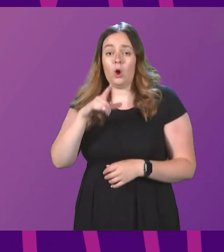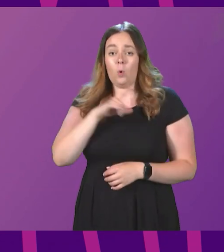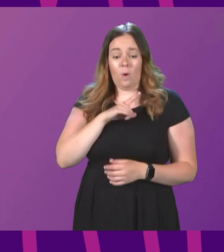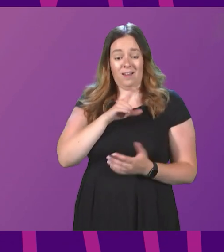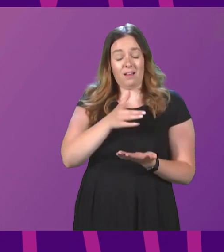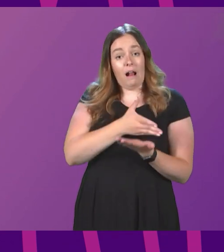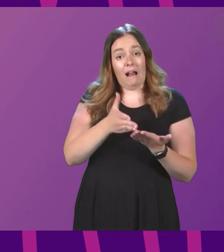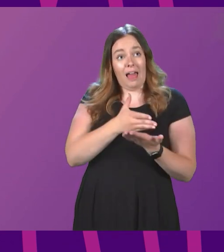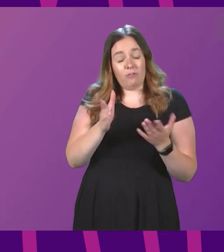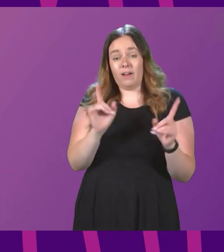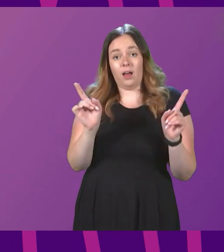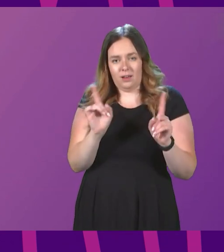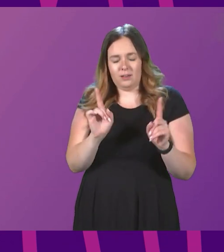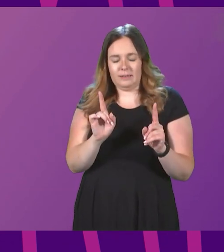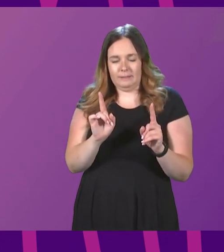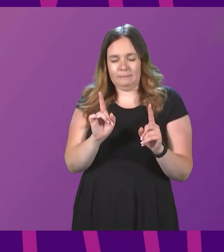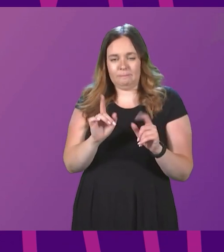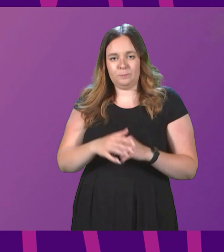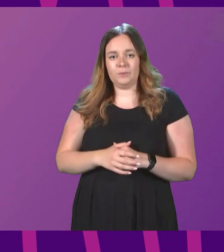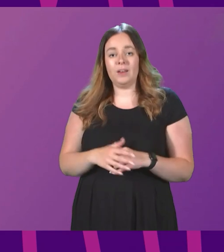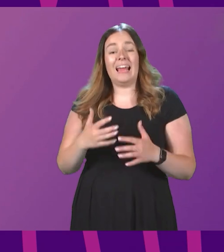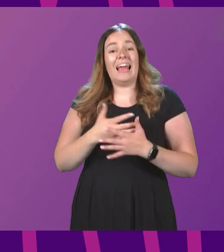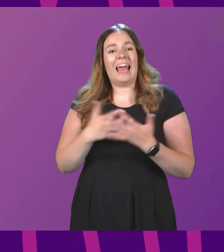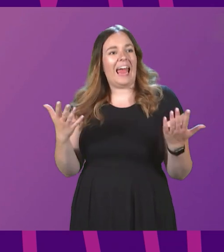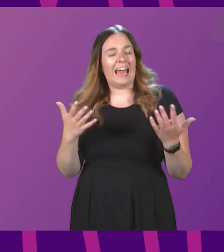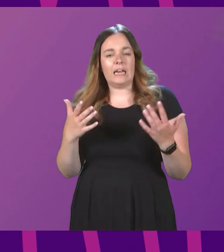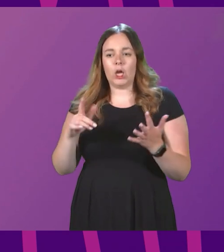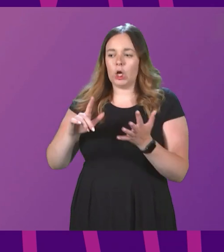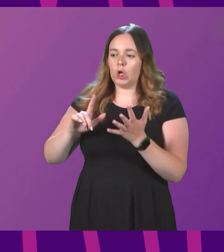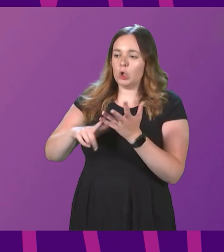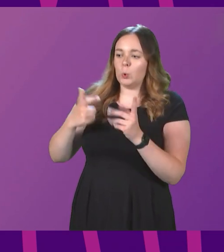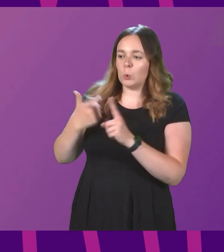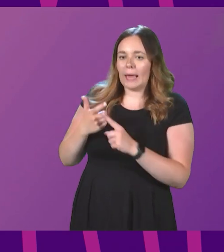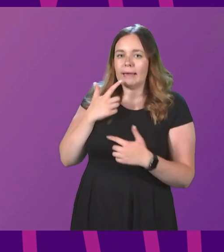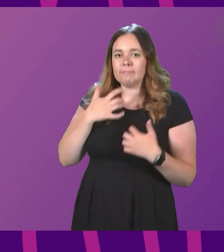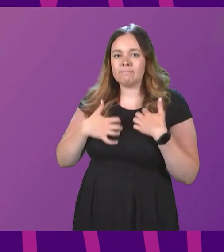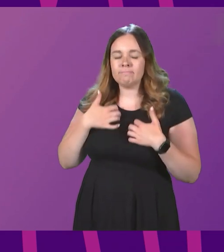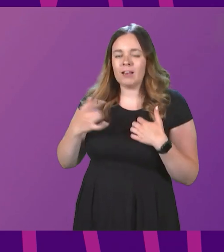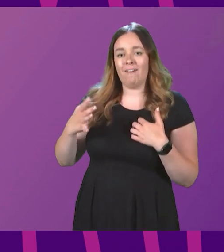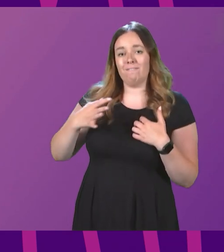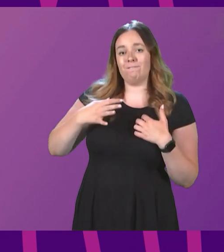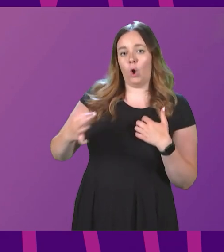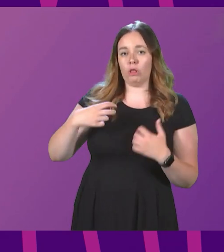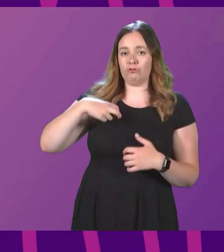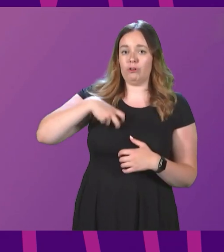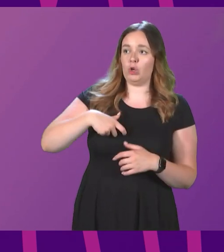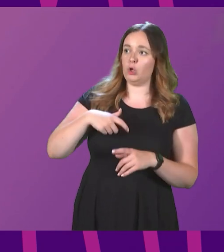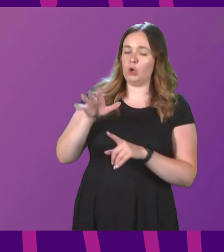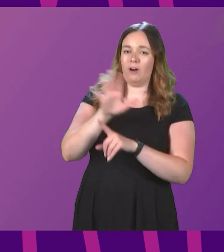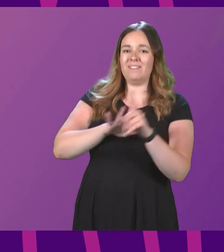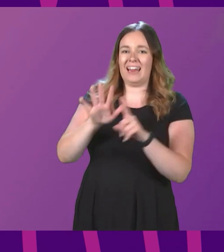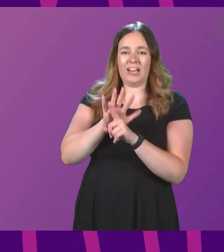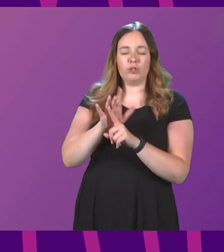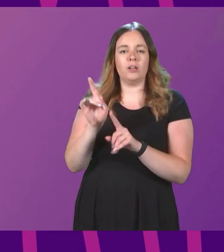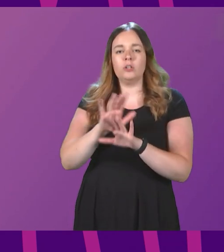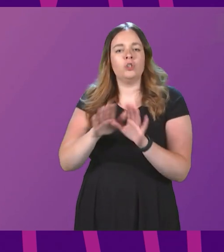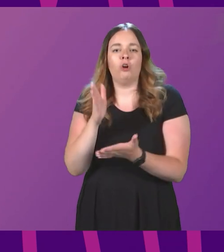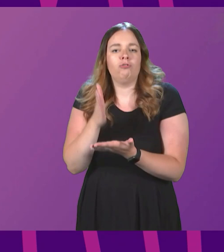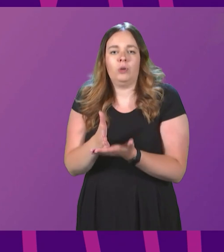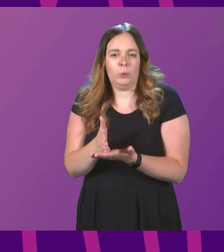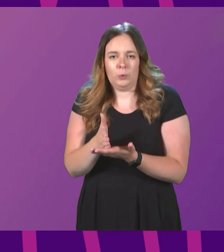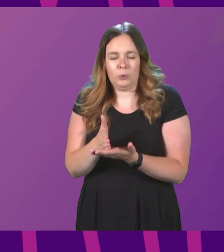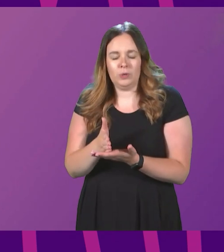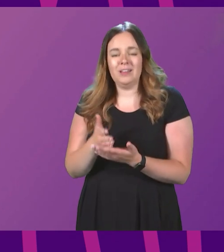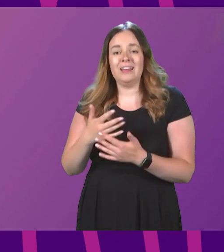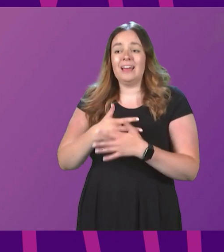will clarify, presenting officer, is this. Any notion of the UK as a voluntary union of nations is a fiction. Any suggestion